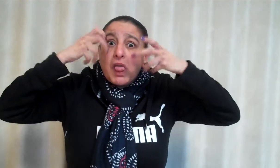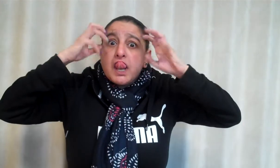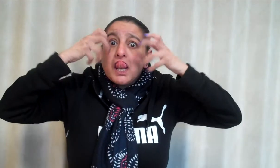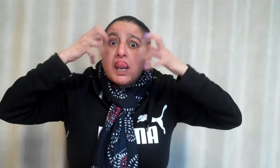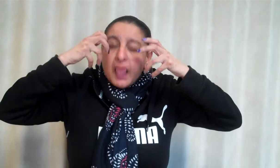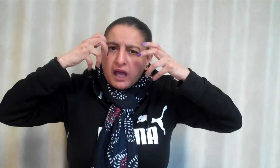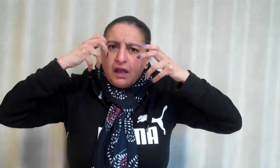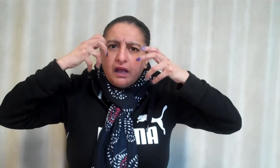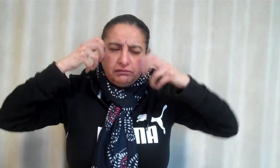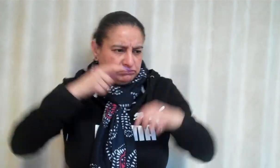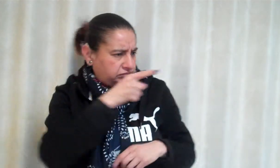Hello, owl.